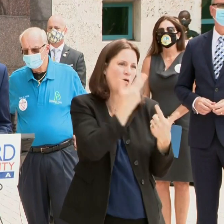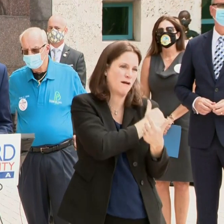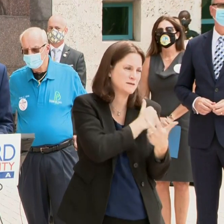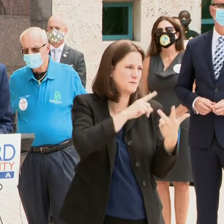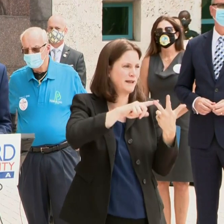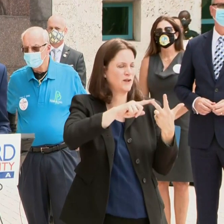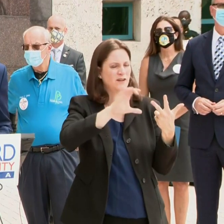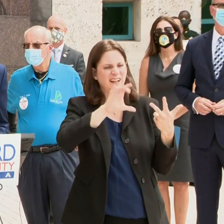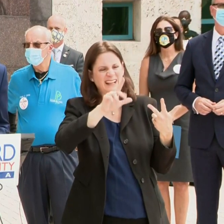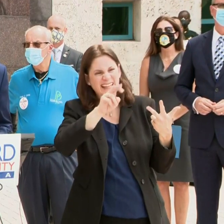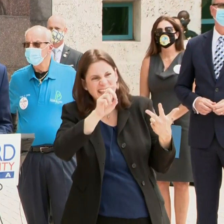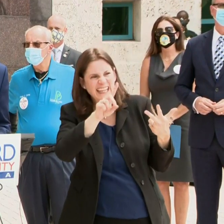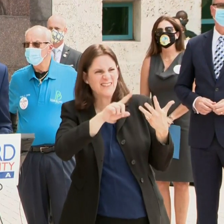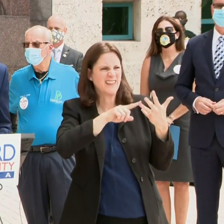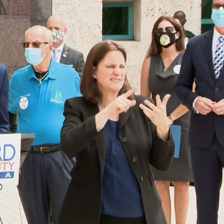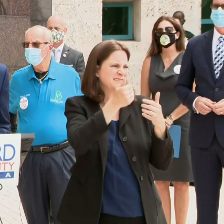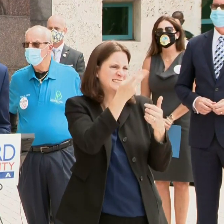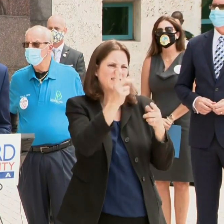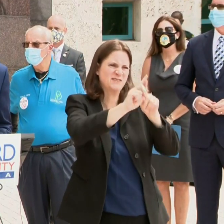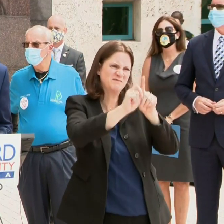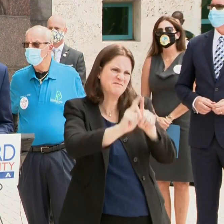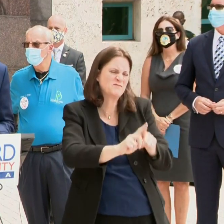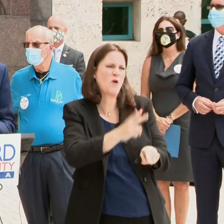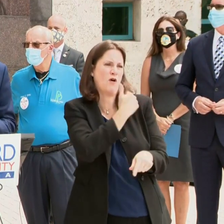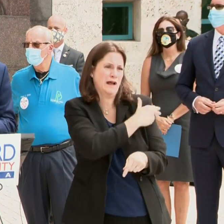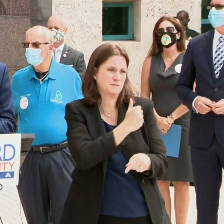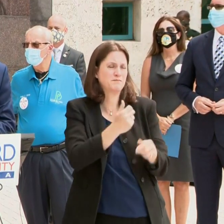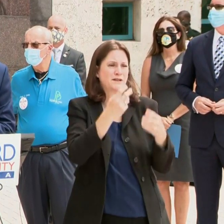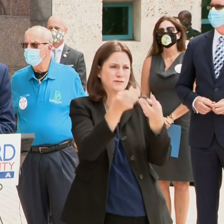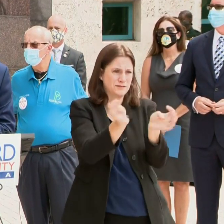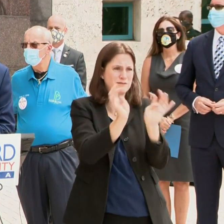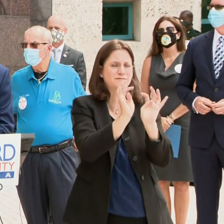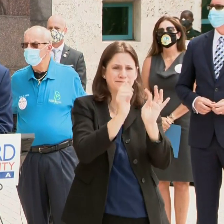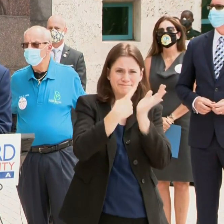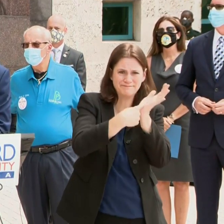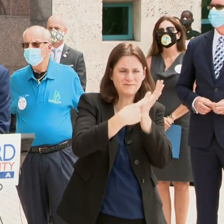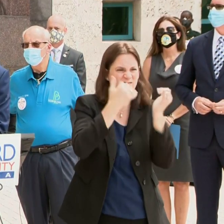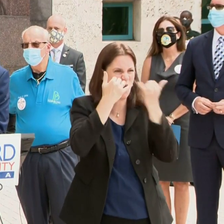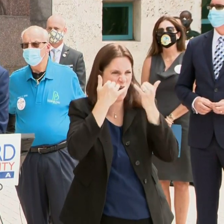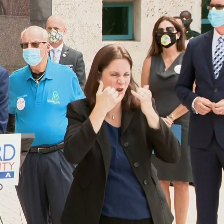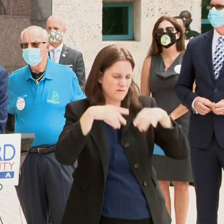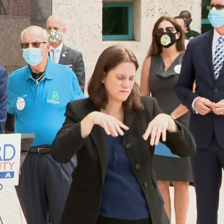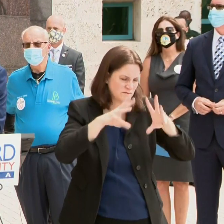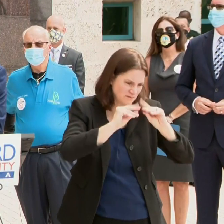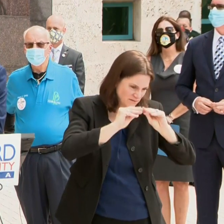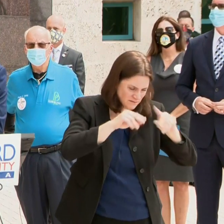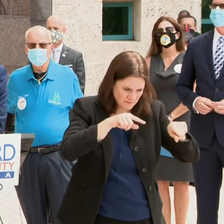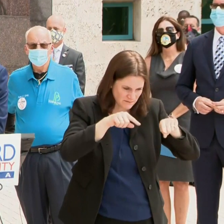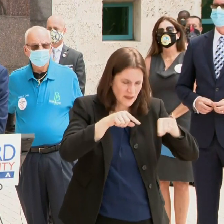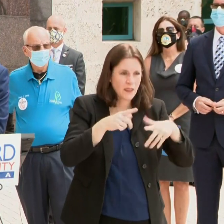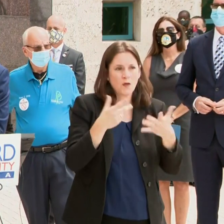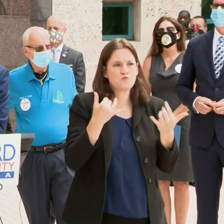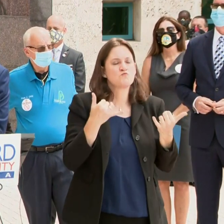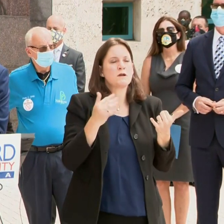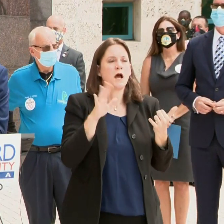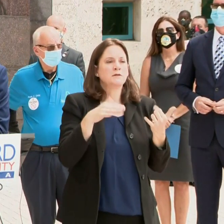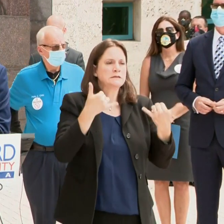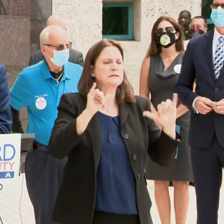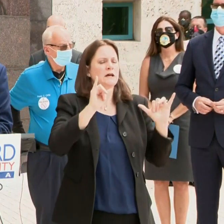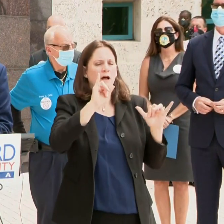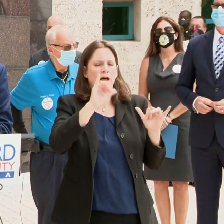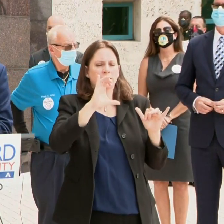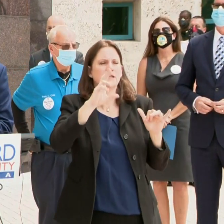from several of our hospitals. At this point in time, they're not seeing a real issue with ICU,